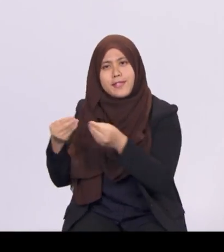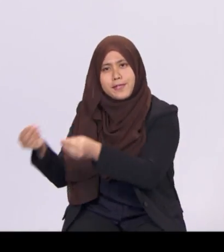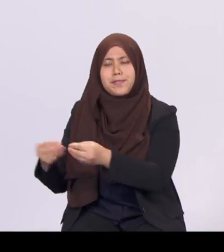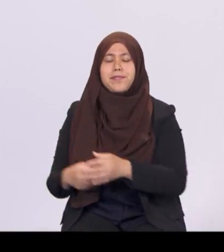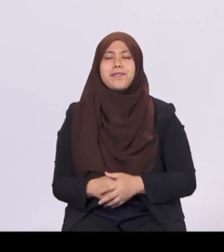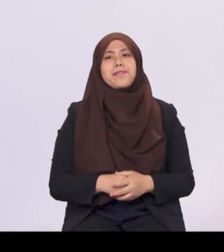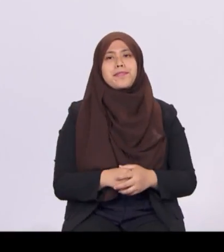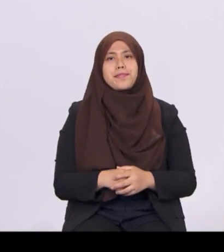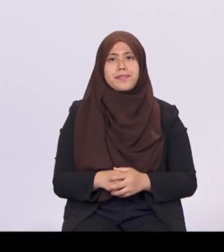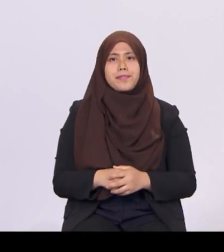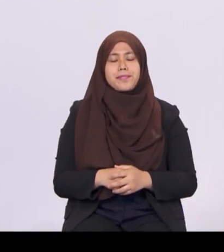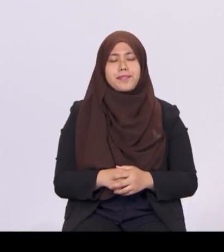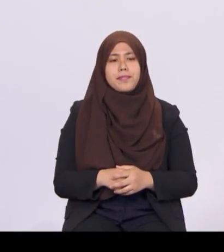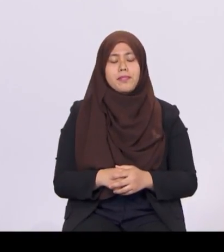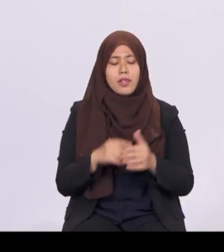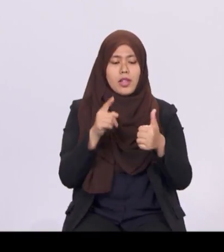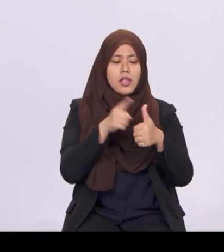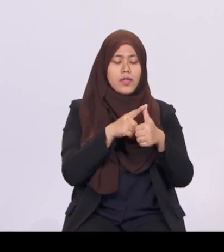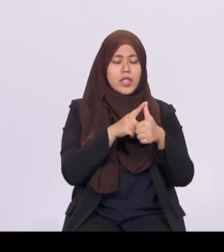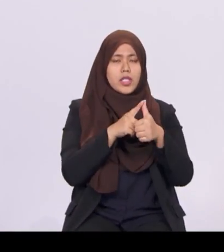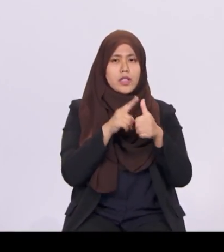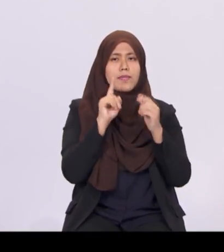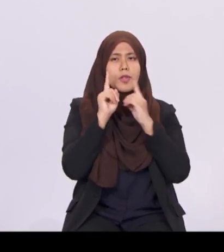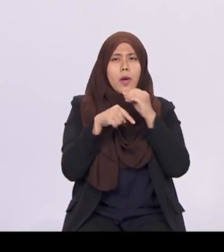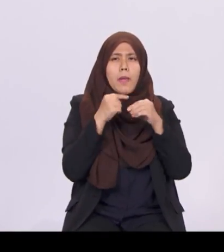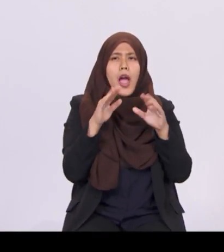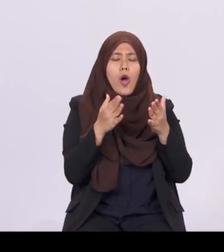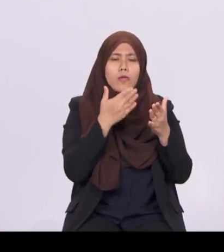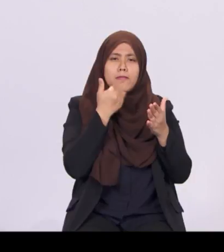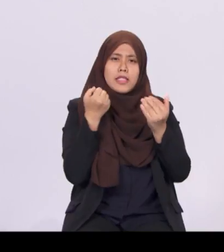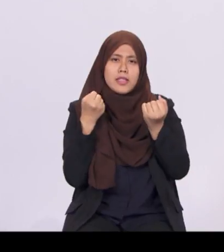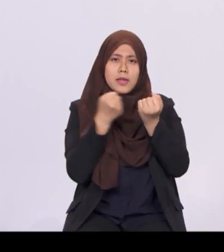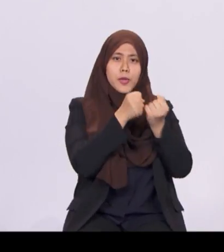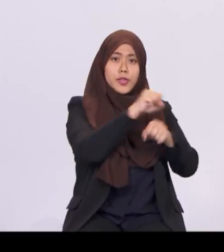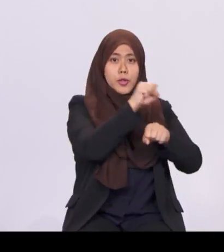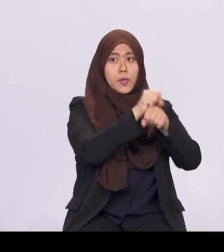I will first talk about how we will better support Singaporeans and their families.